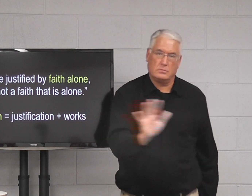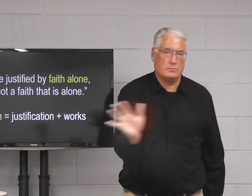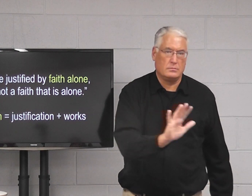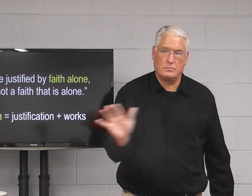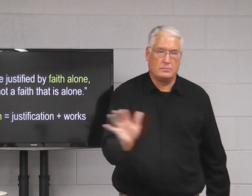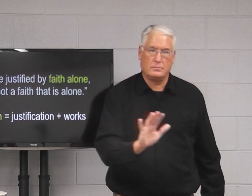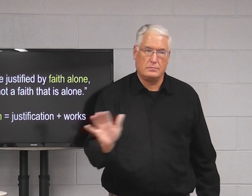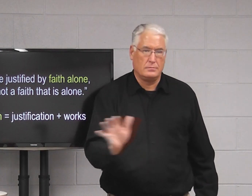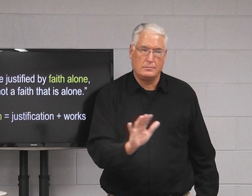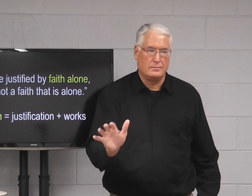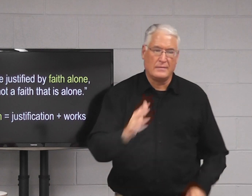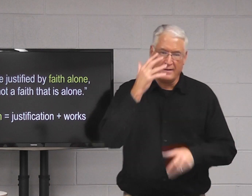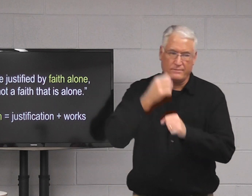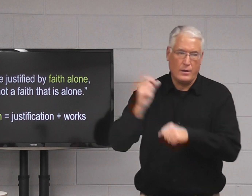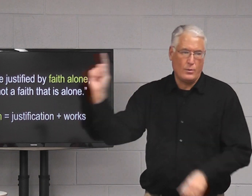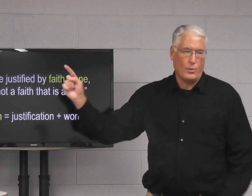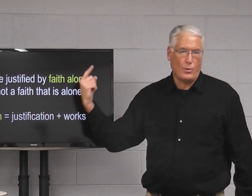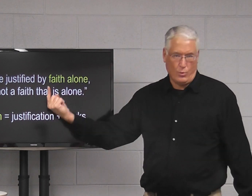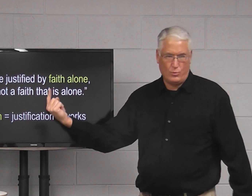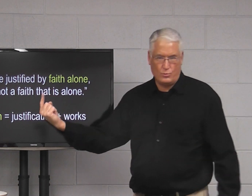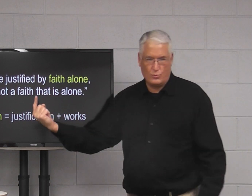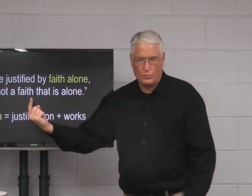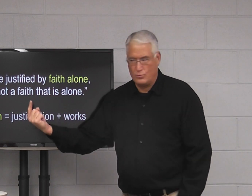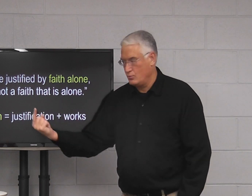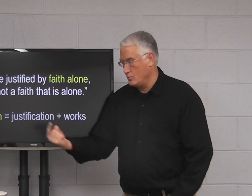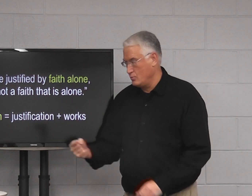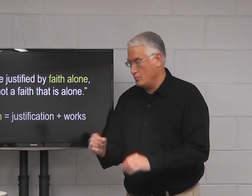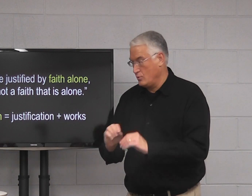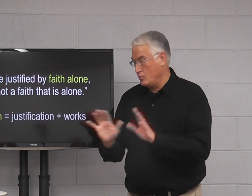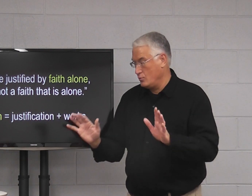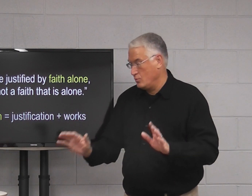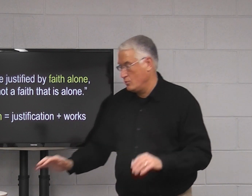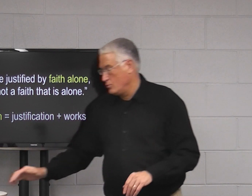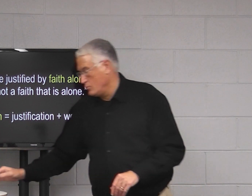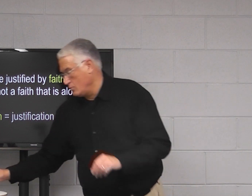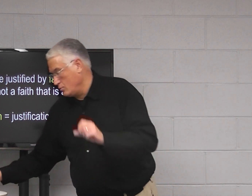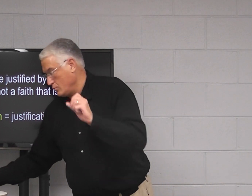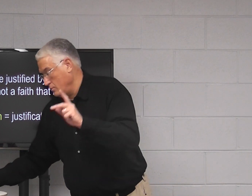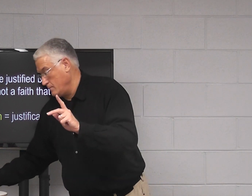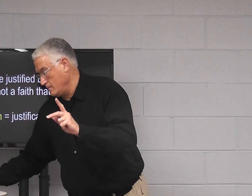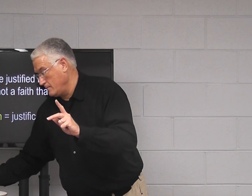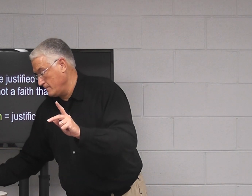no, that is not true. Only faith alone gives us justification. justification.